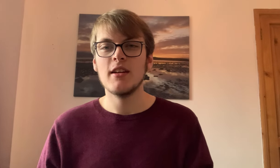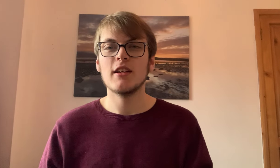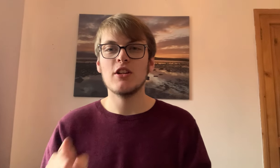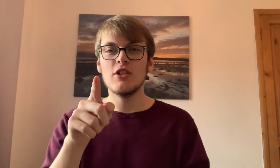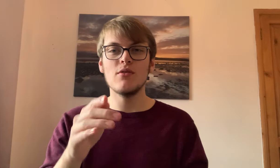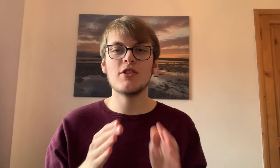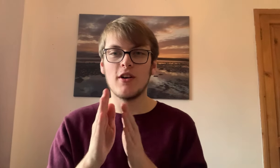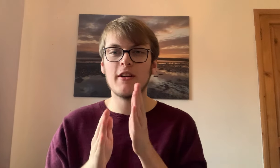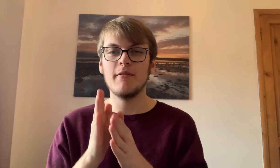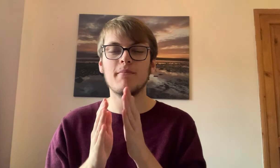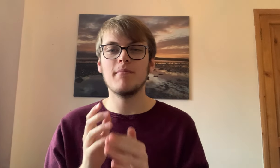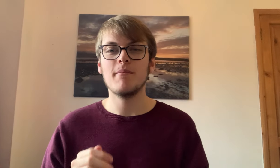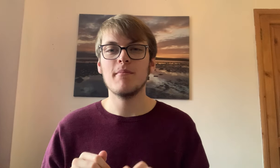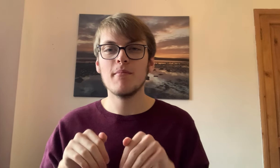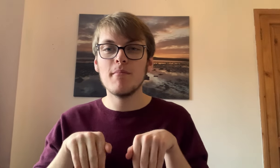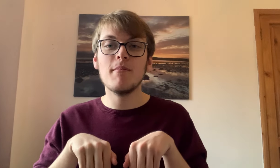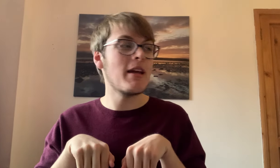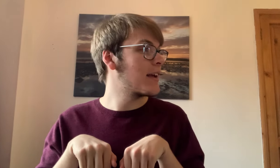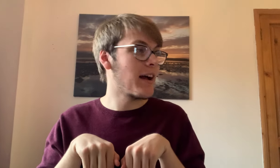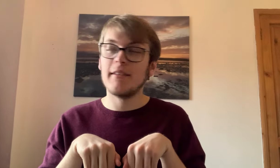Can you sign meerkat?